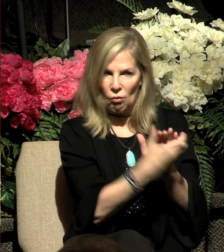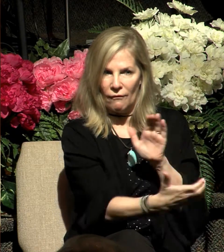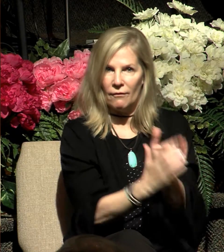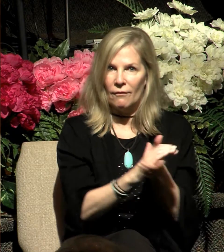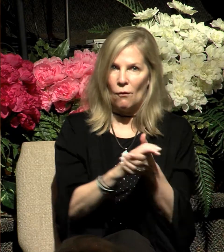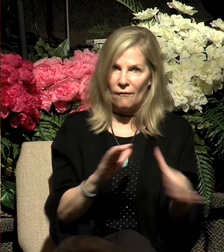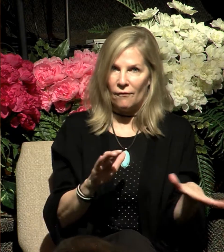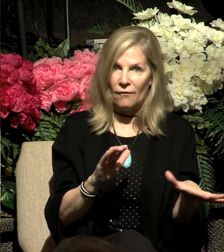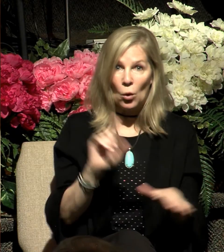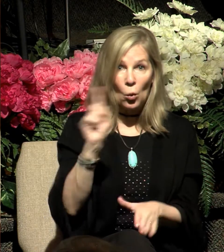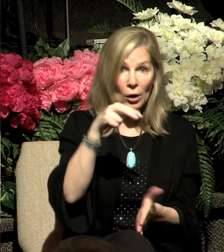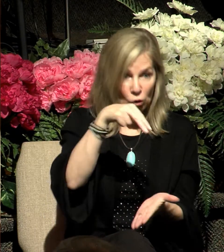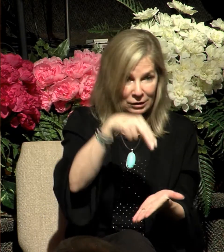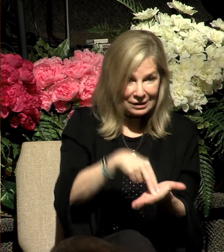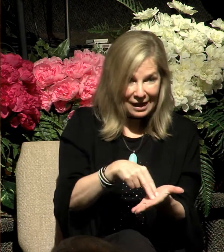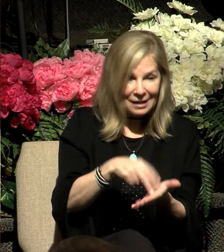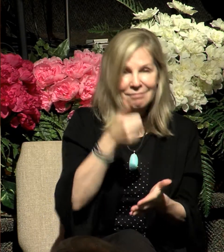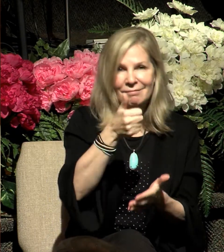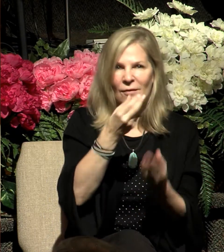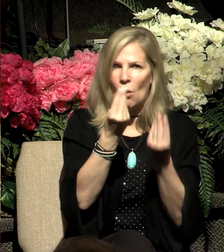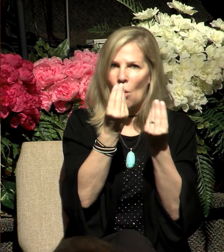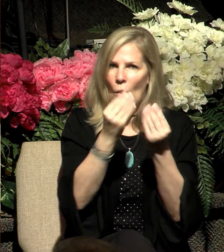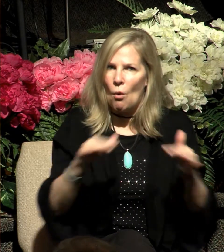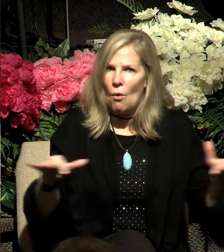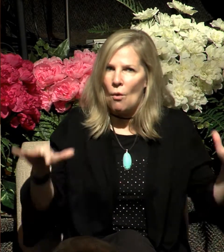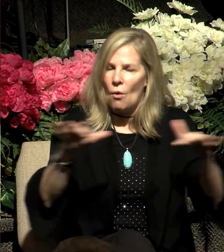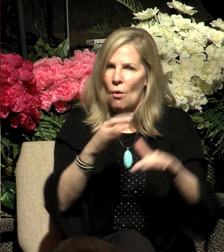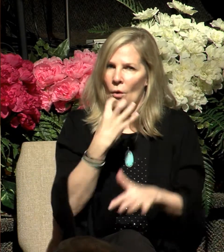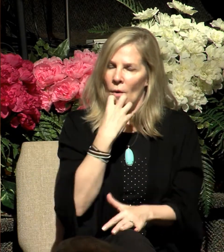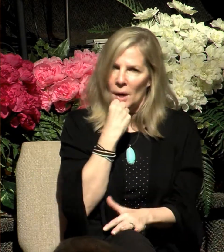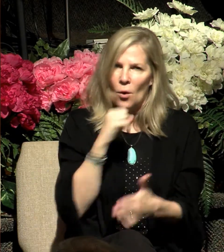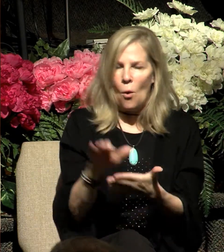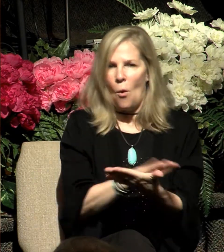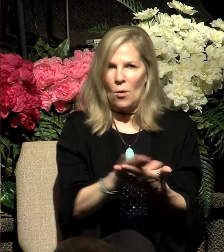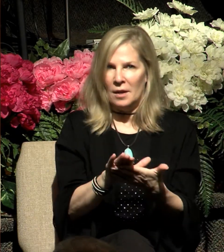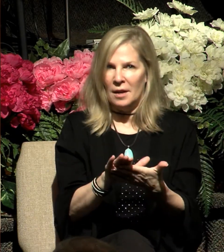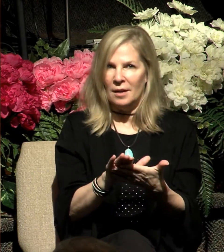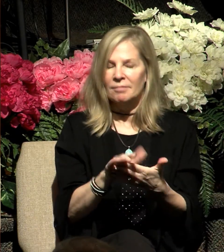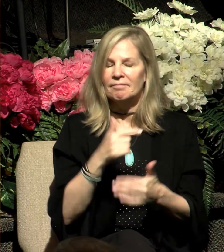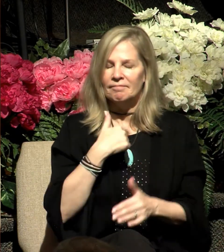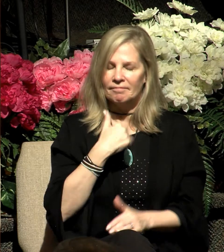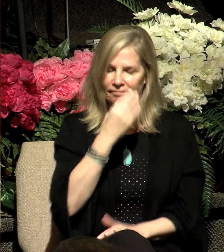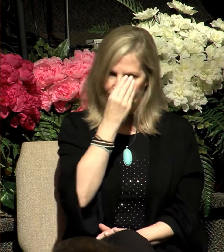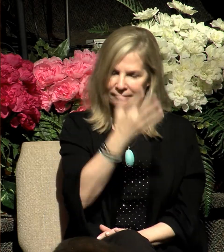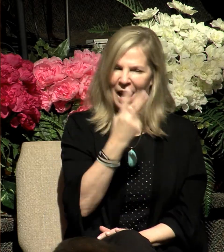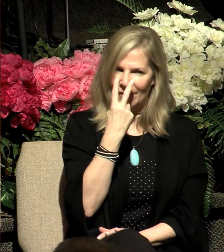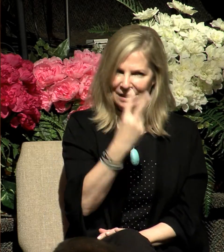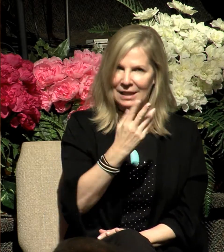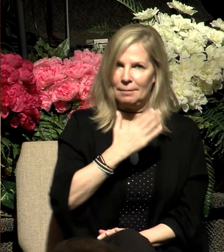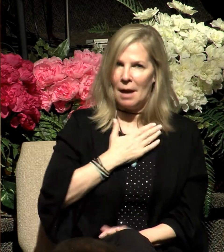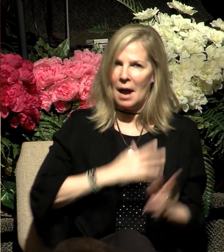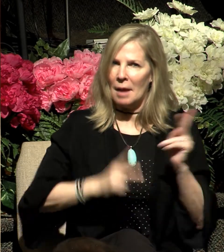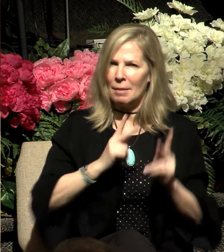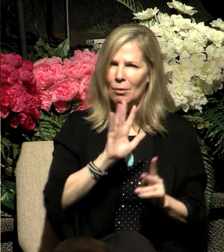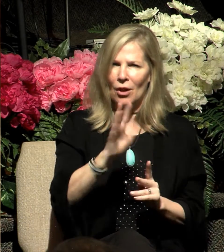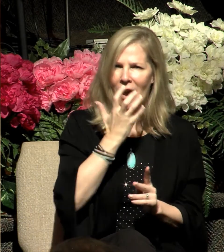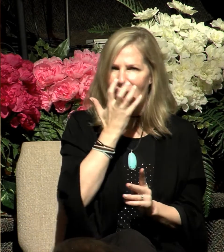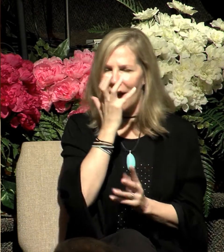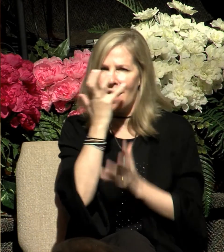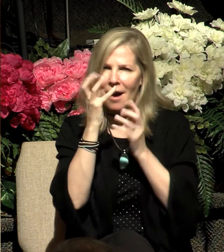ground. I have certainly seen the oppression of my people in Egypt and have heard their groans and I have come down to